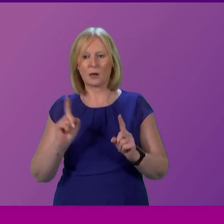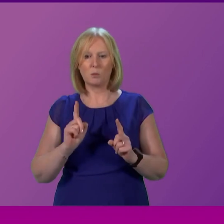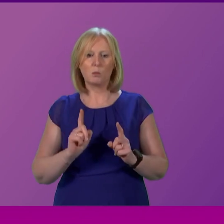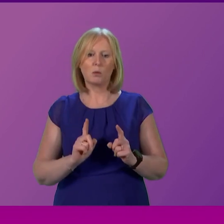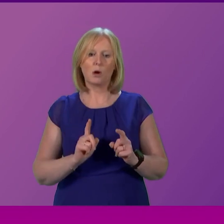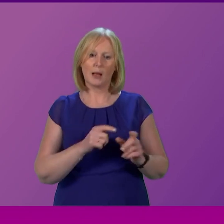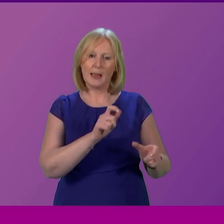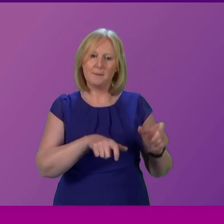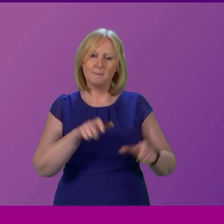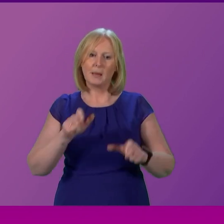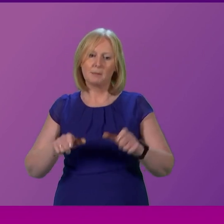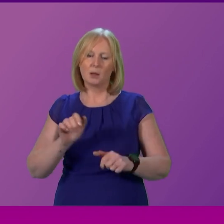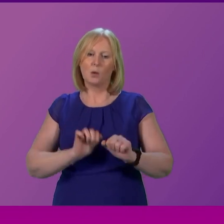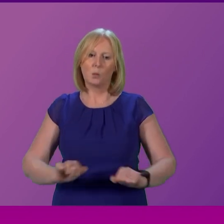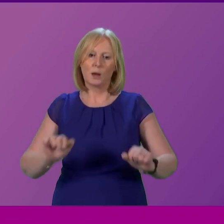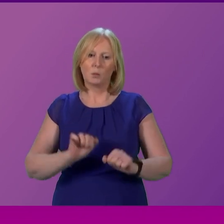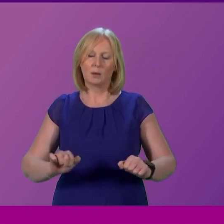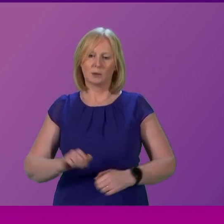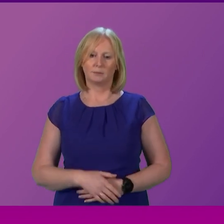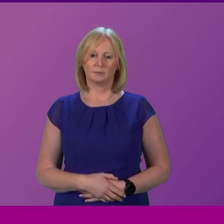harm due to excessively long waits